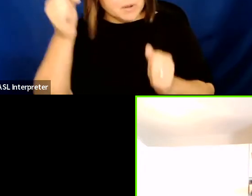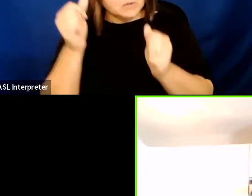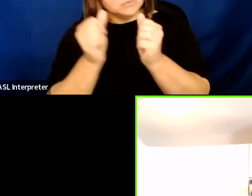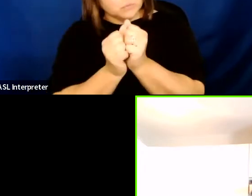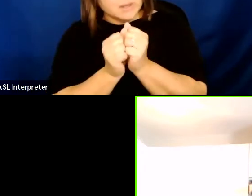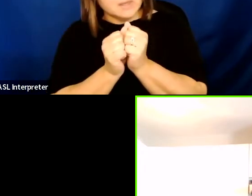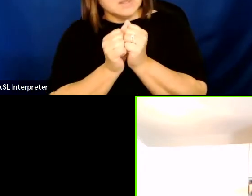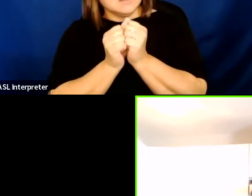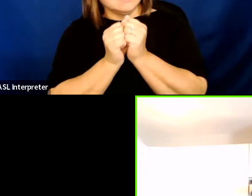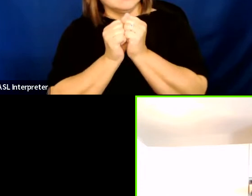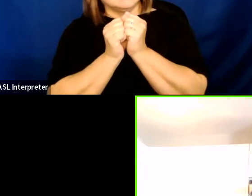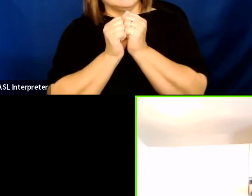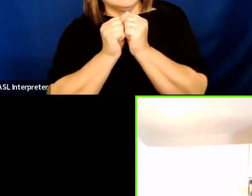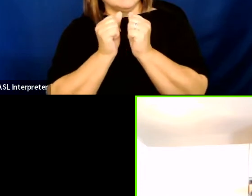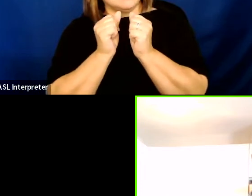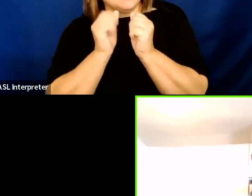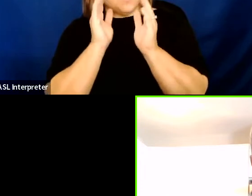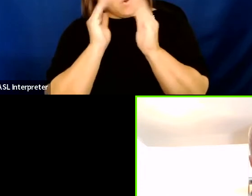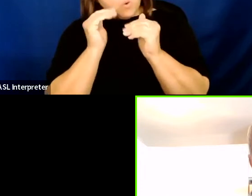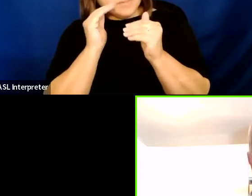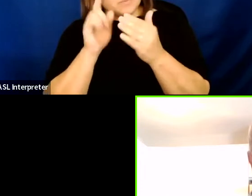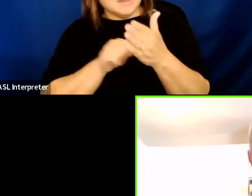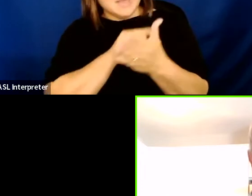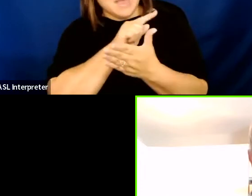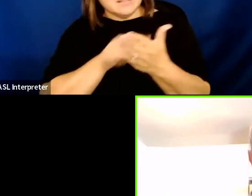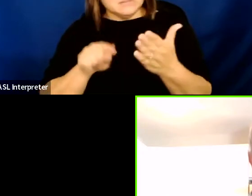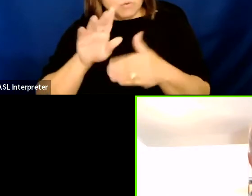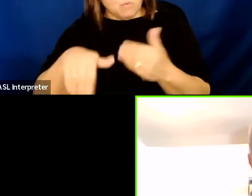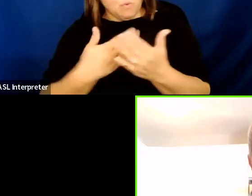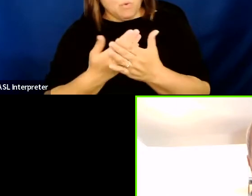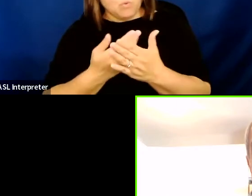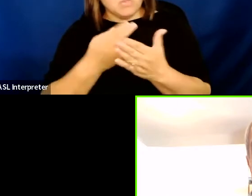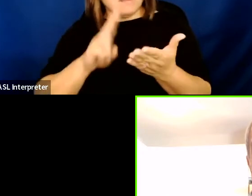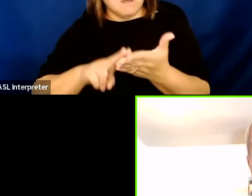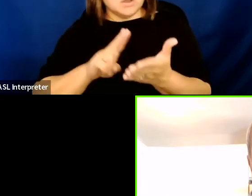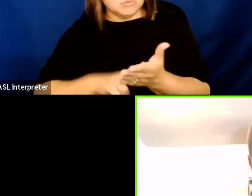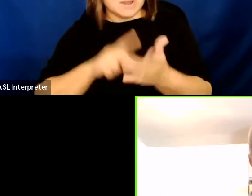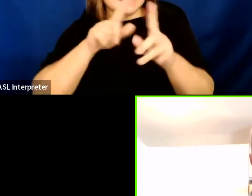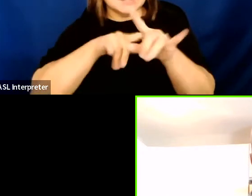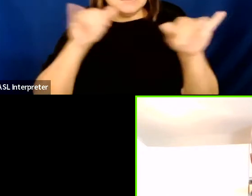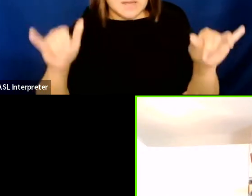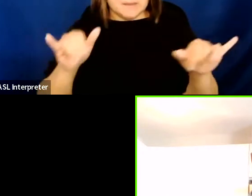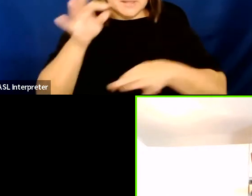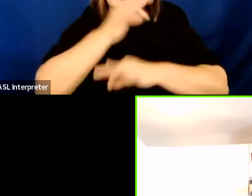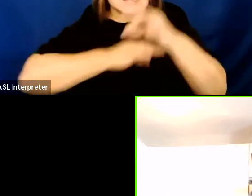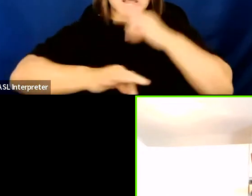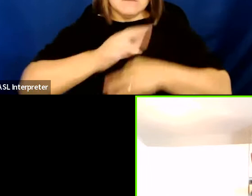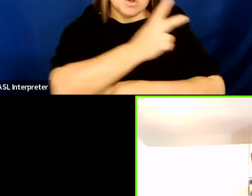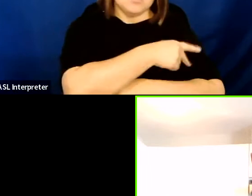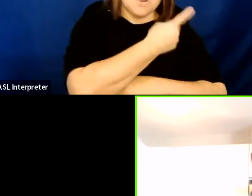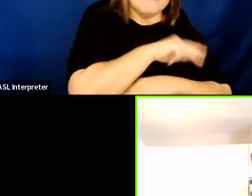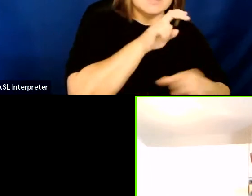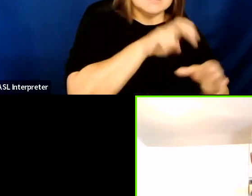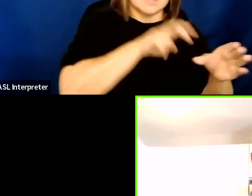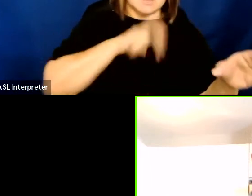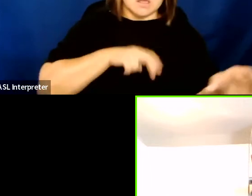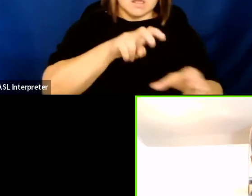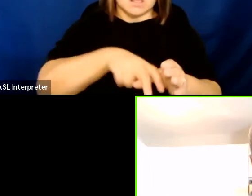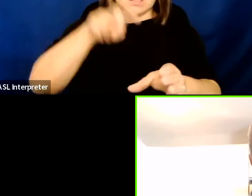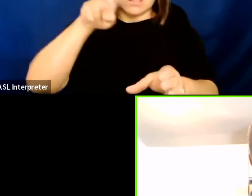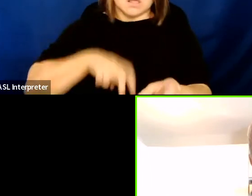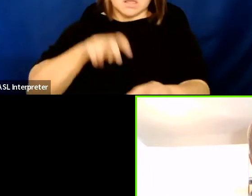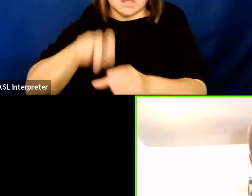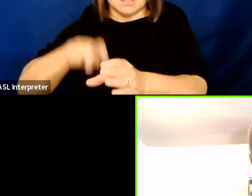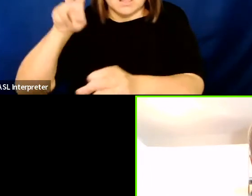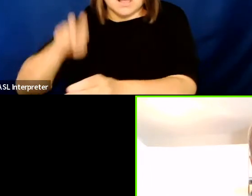that they will cancel all of these contracts at once, rather than have the provinces pull out in this piecemeal